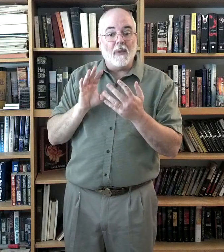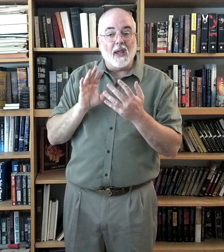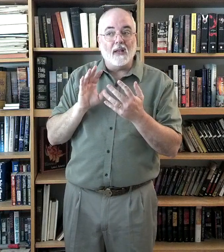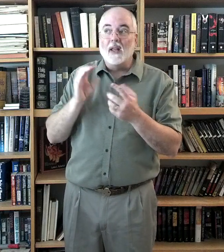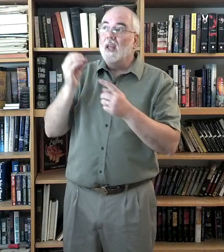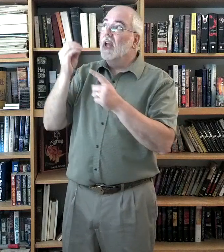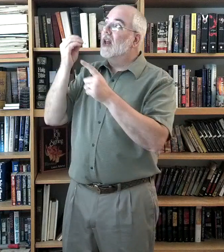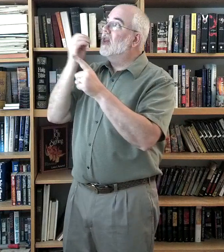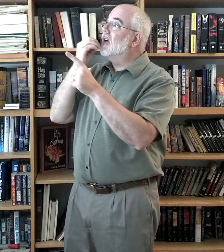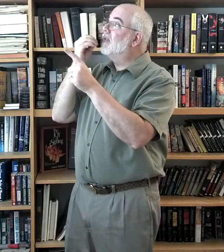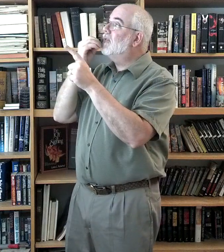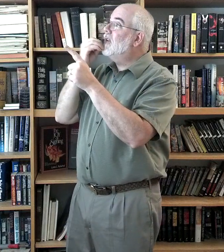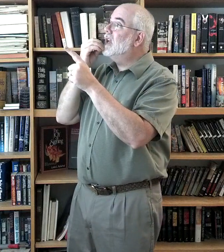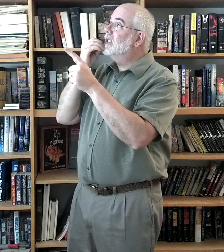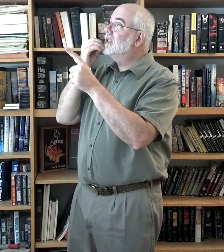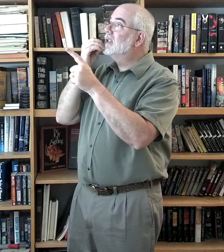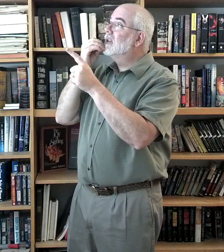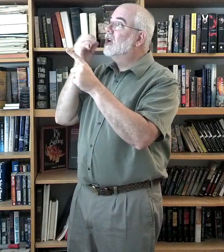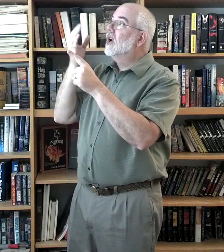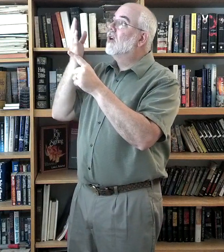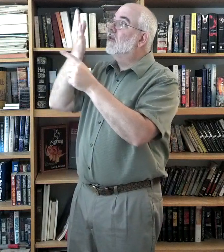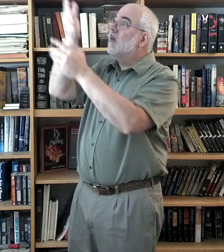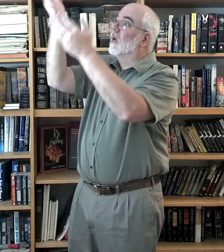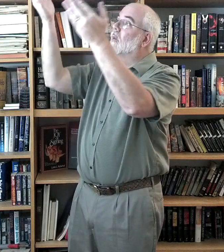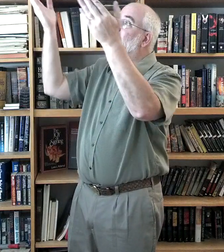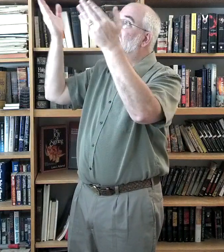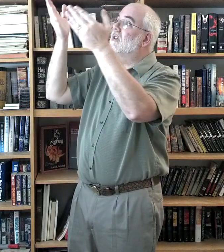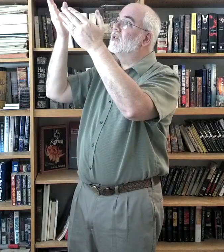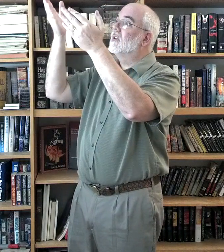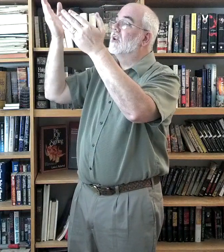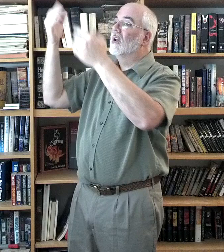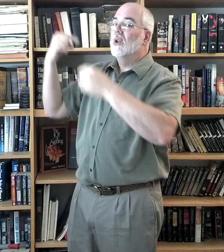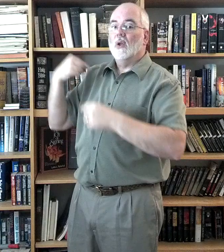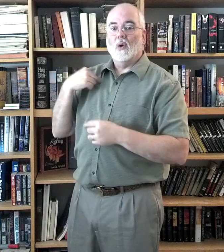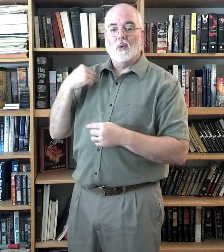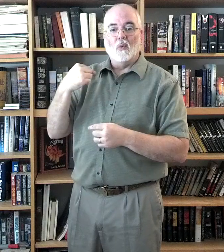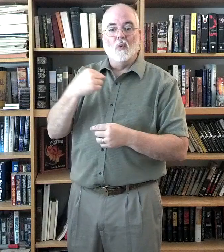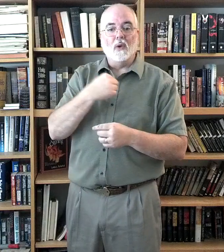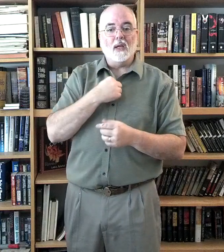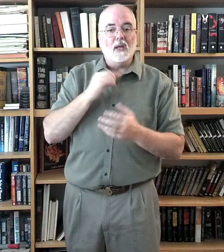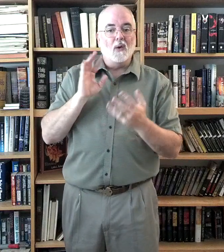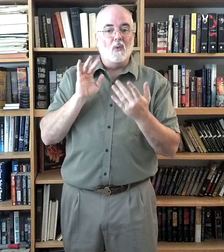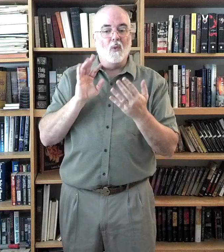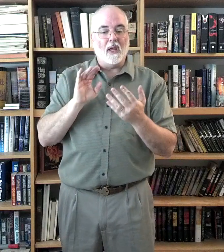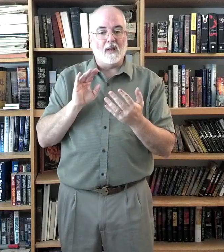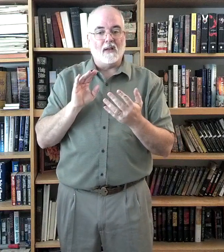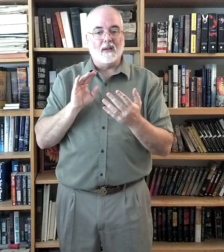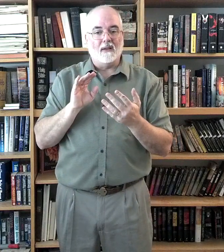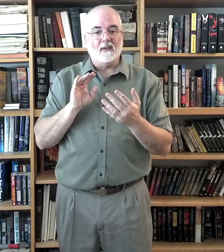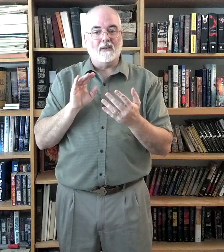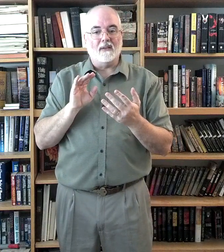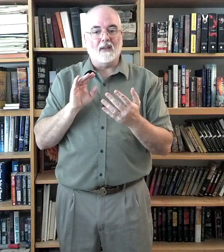the feast for which we wait. Okay?